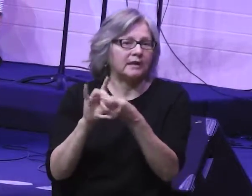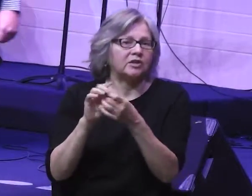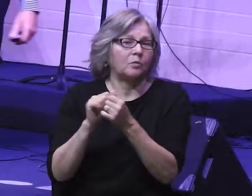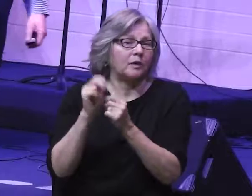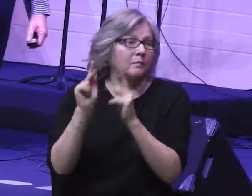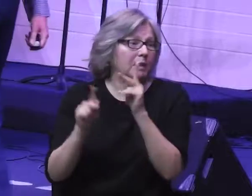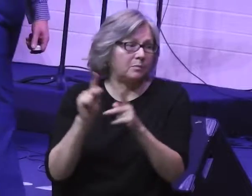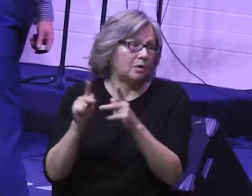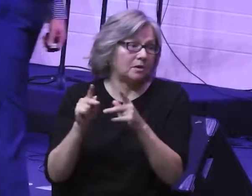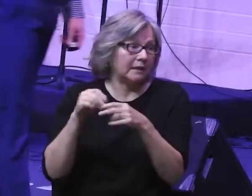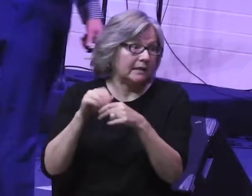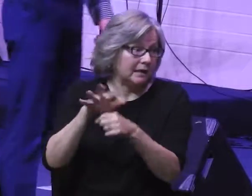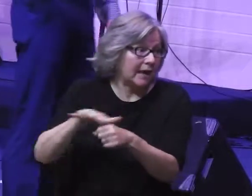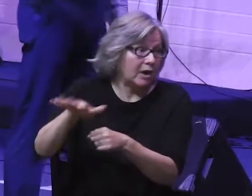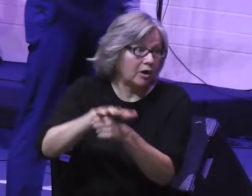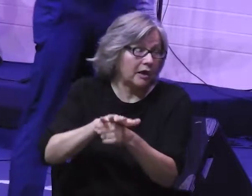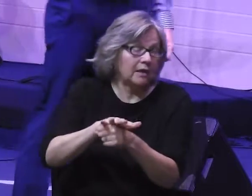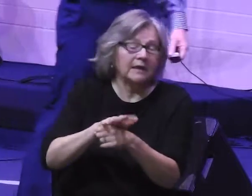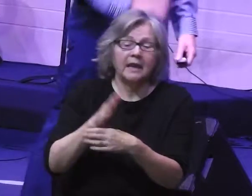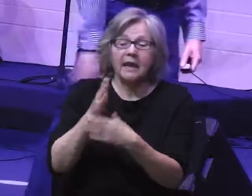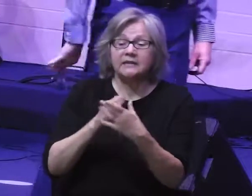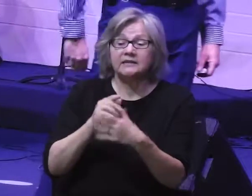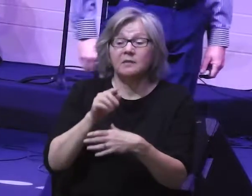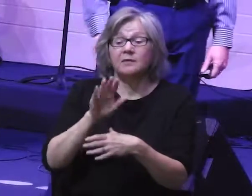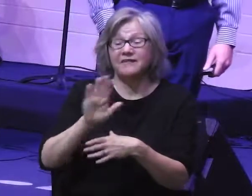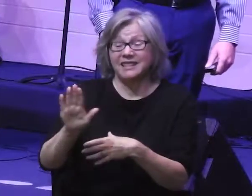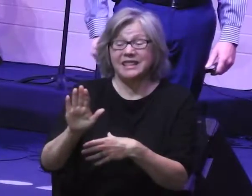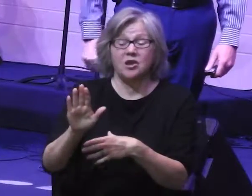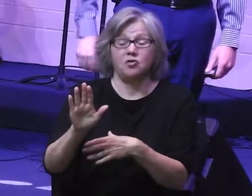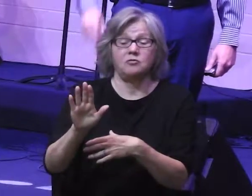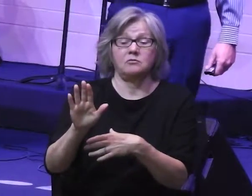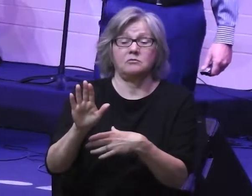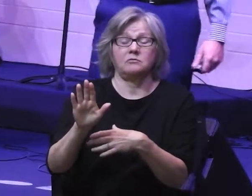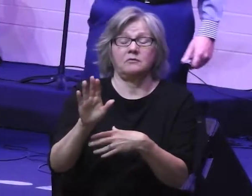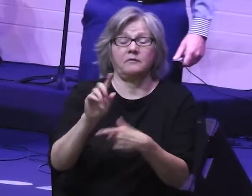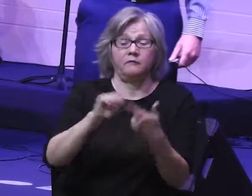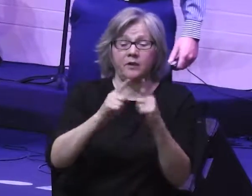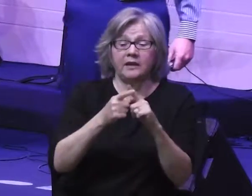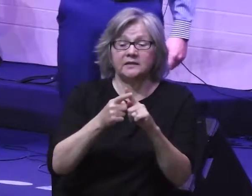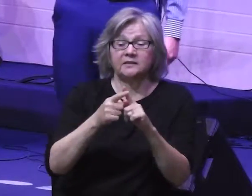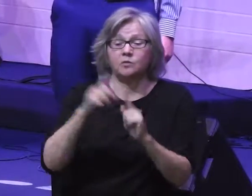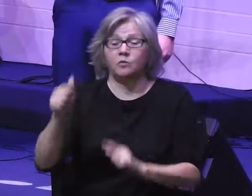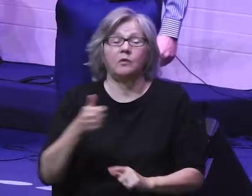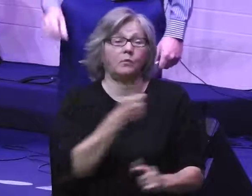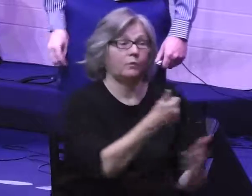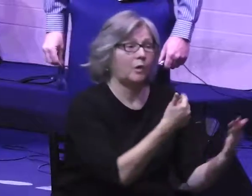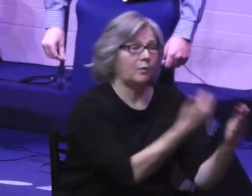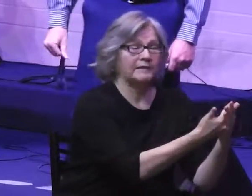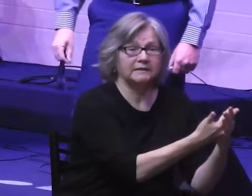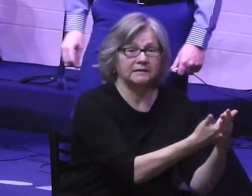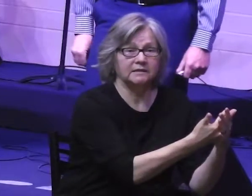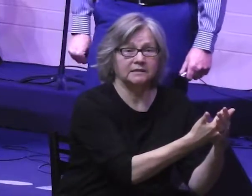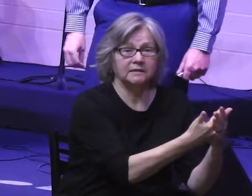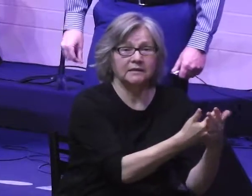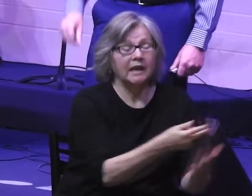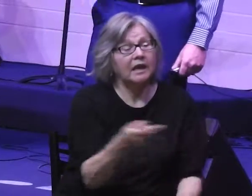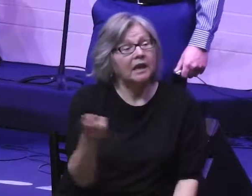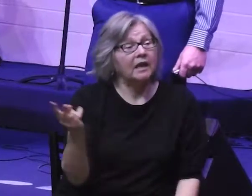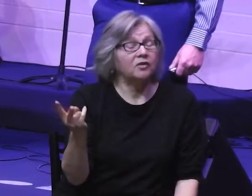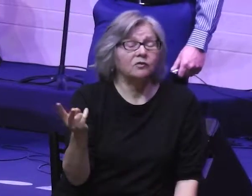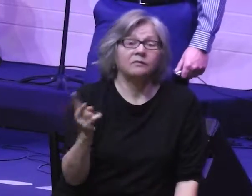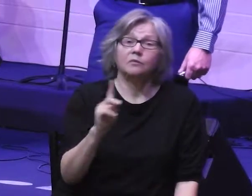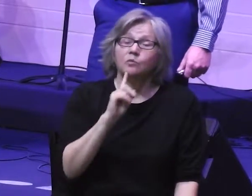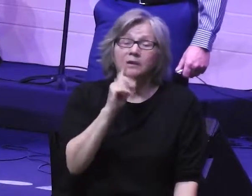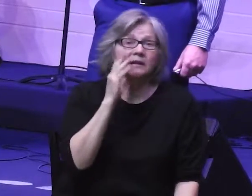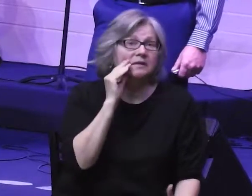sharing Christ and discipling, some of them were arrested and incarcerated. These guys themselves went through